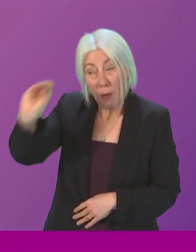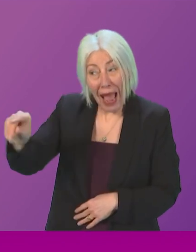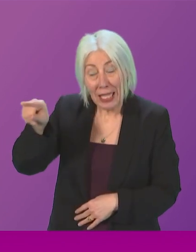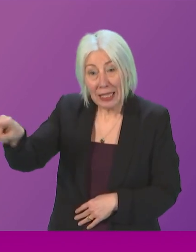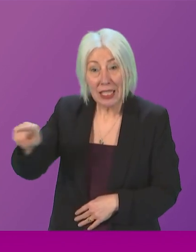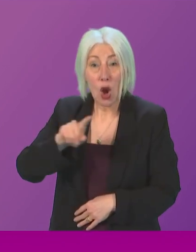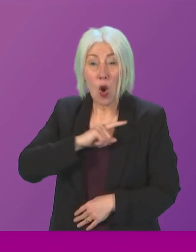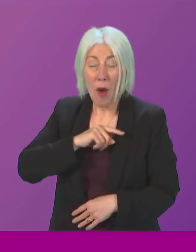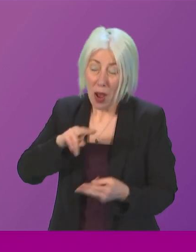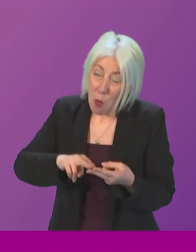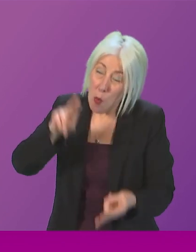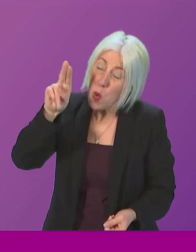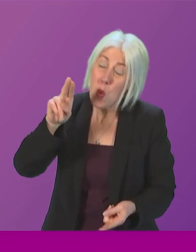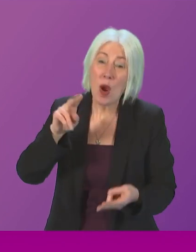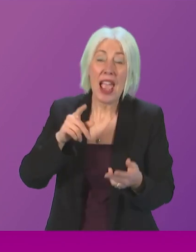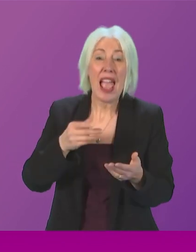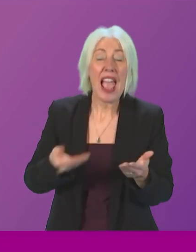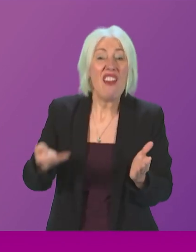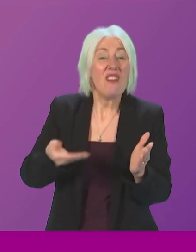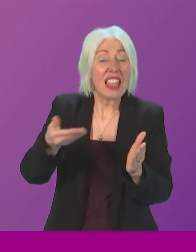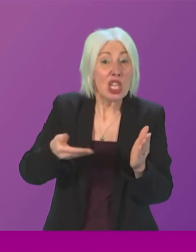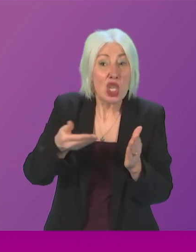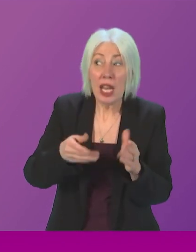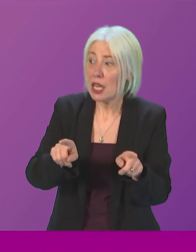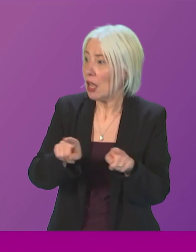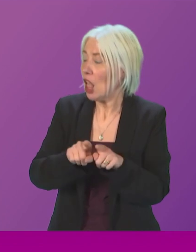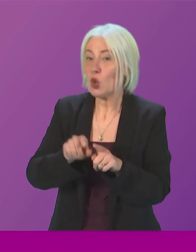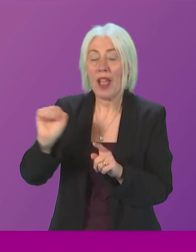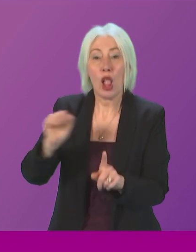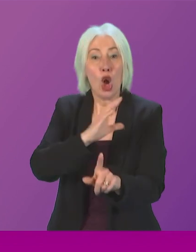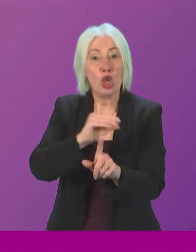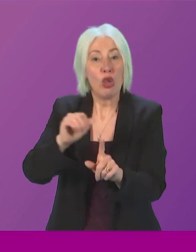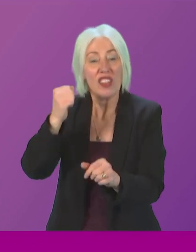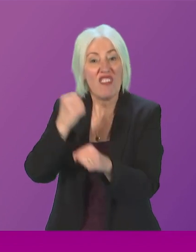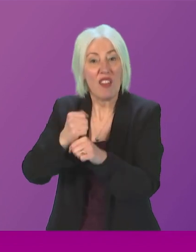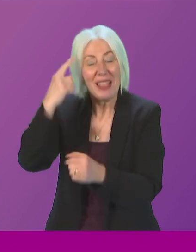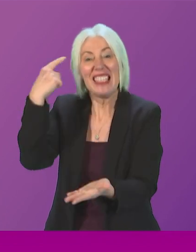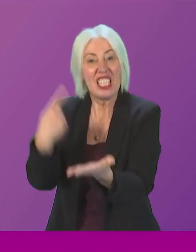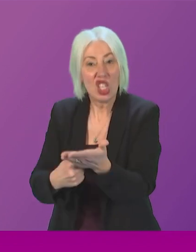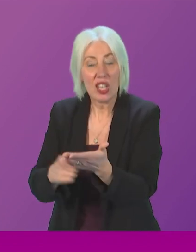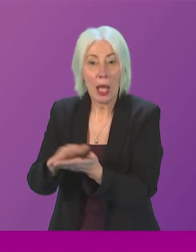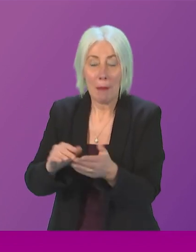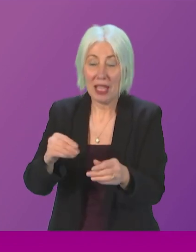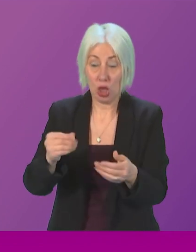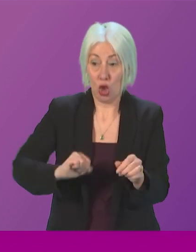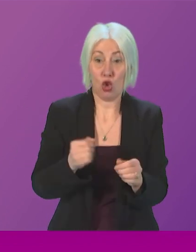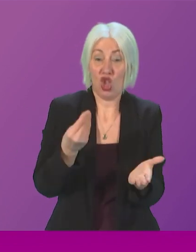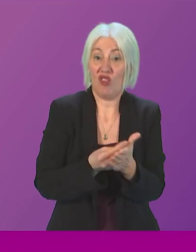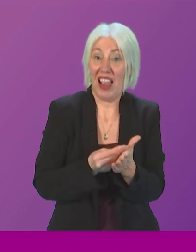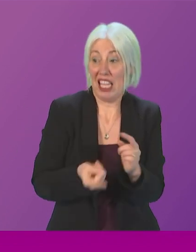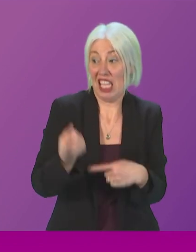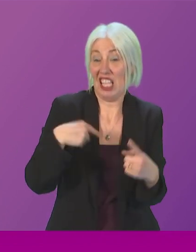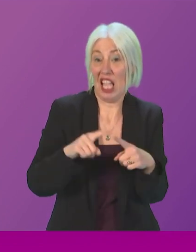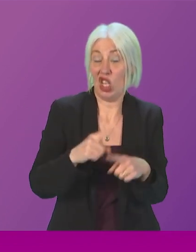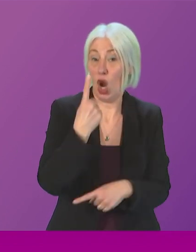of sky high inflation because of the decisions taken by a Conservative government our Scottish finances last year were